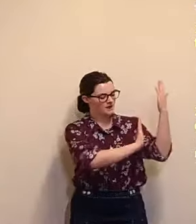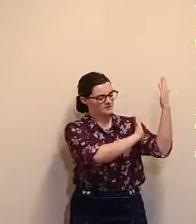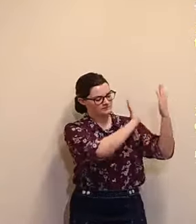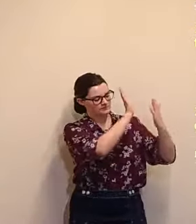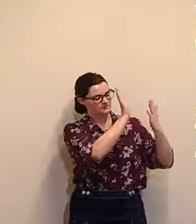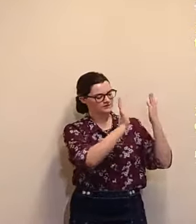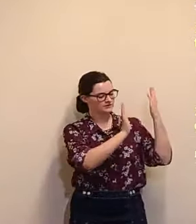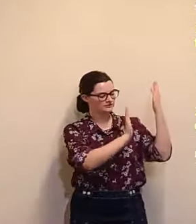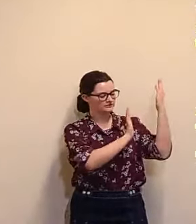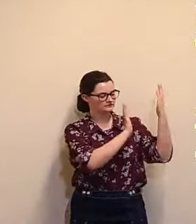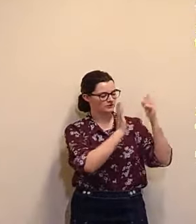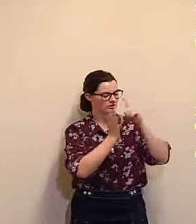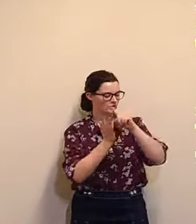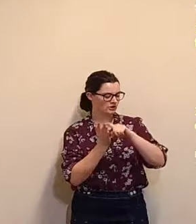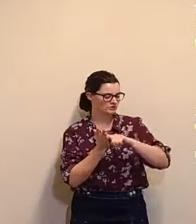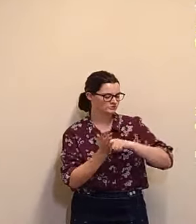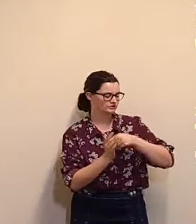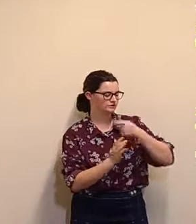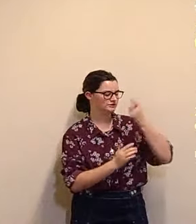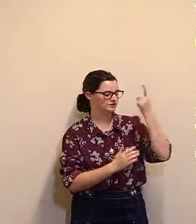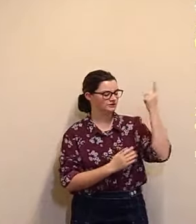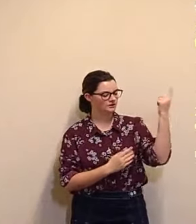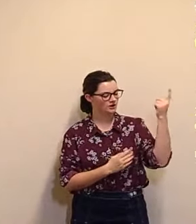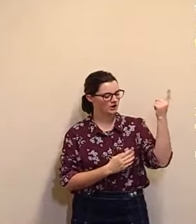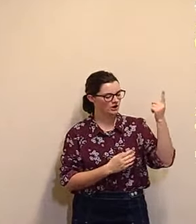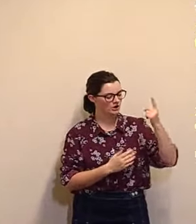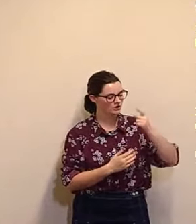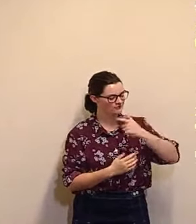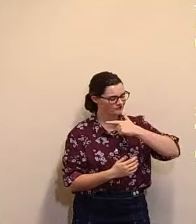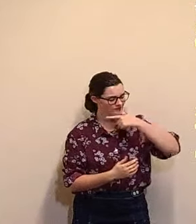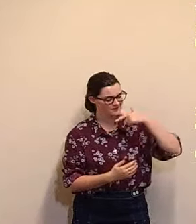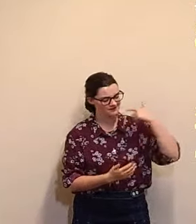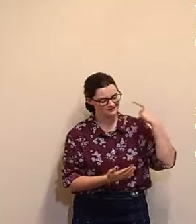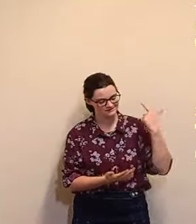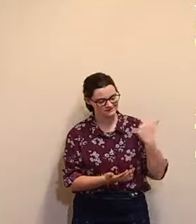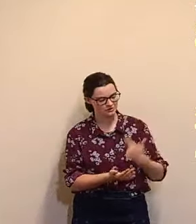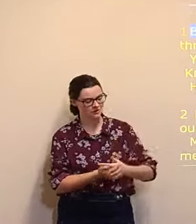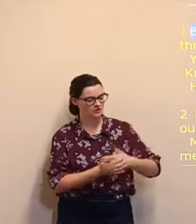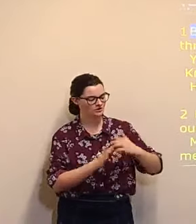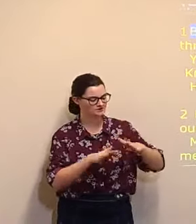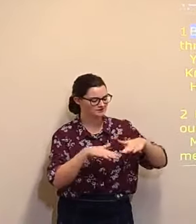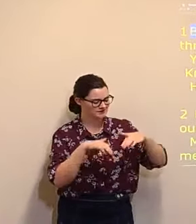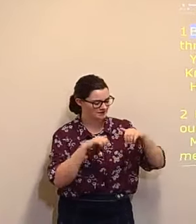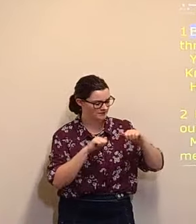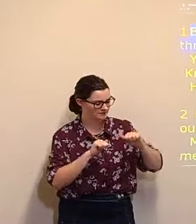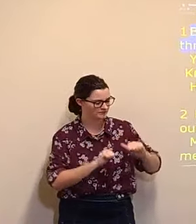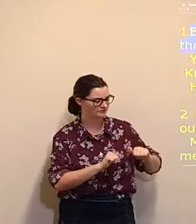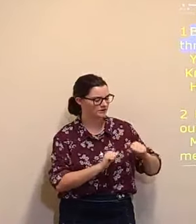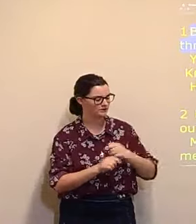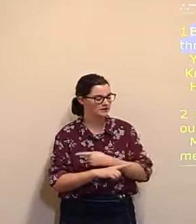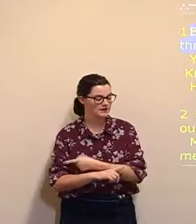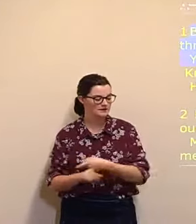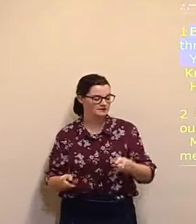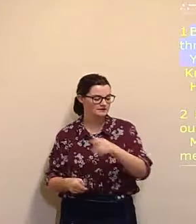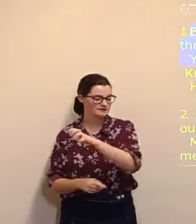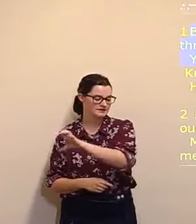pelos and saints, was sent from. We